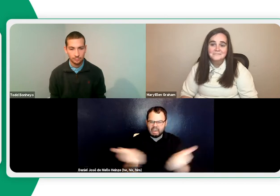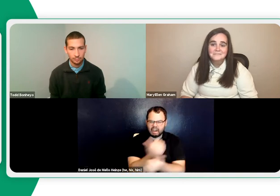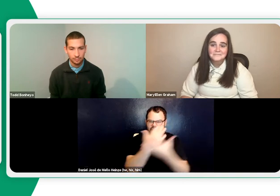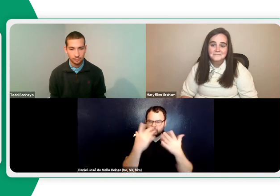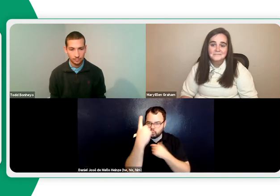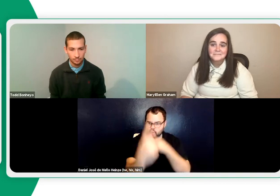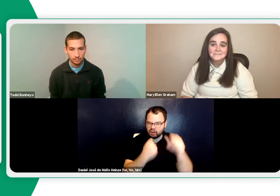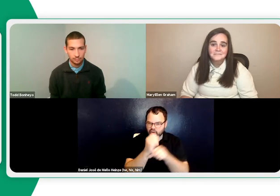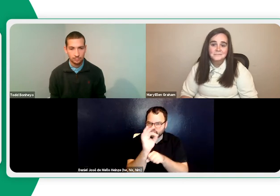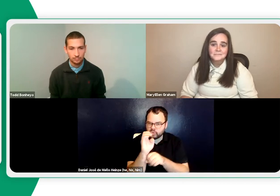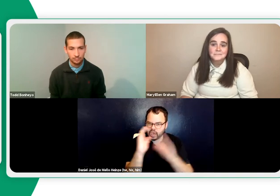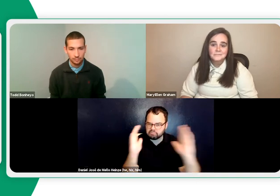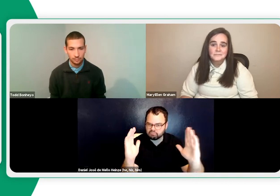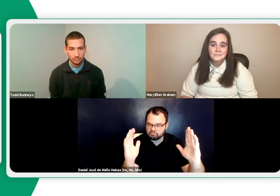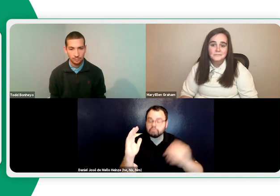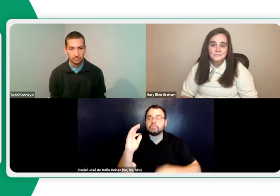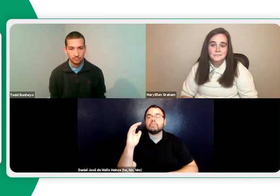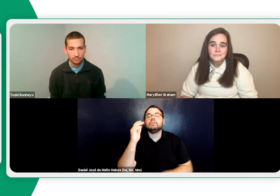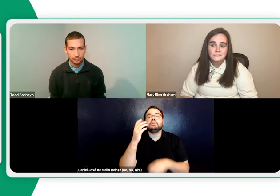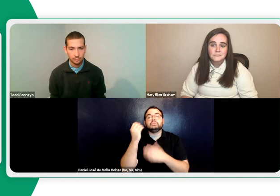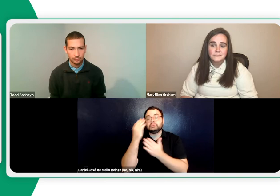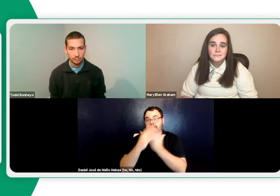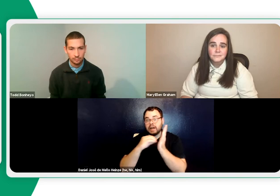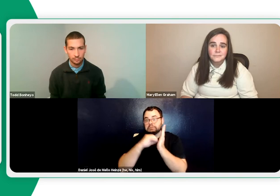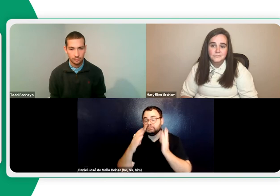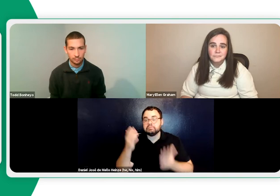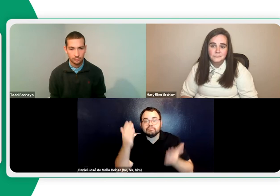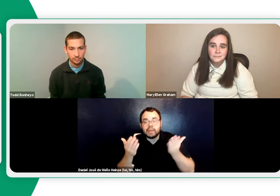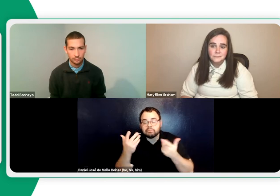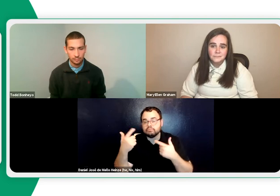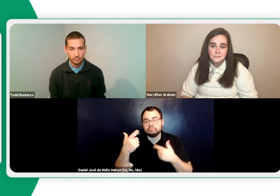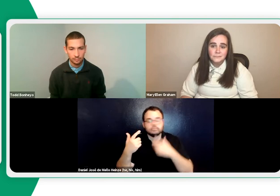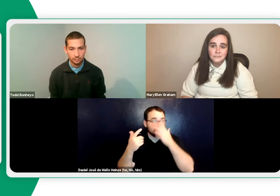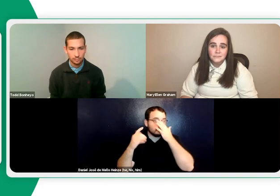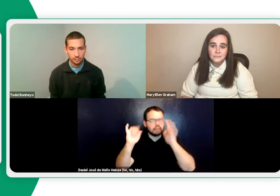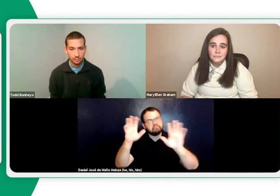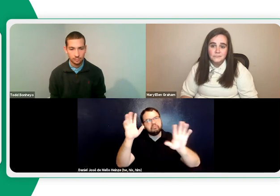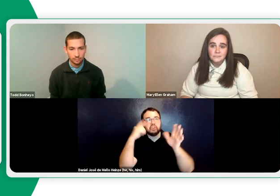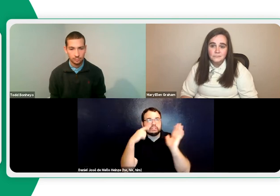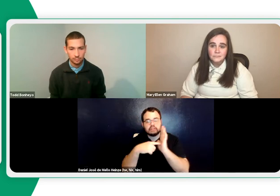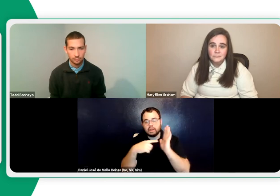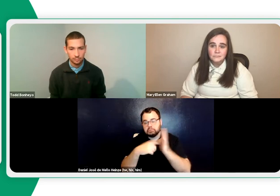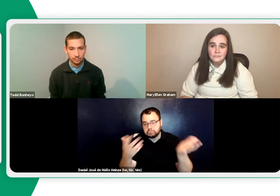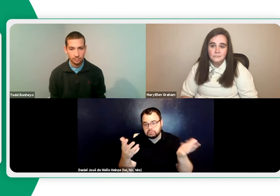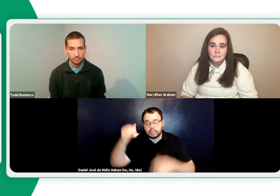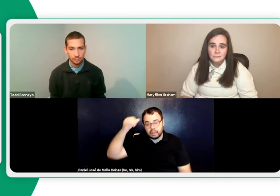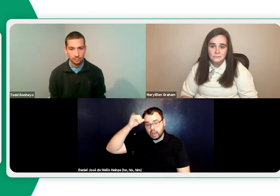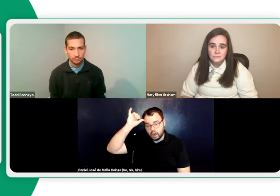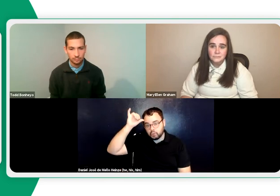And so for deaf students, they're missing out on that incidental learning. So I have to teach all of that. I'm responsible to squeeze all of that knowledge in,